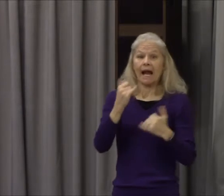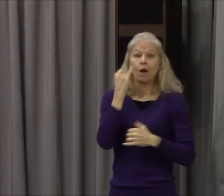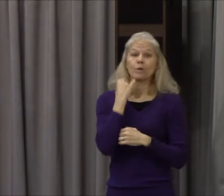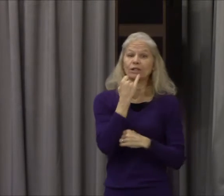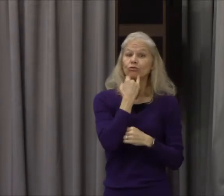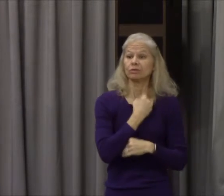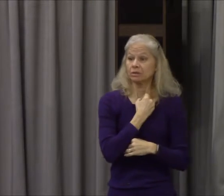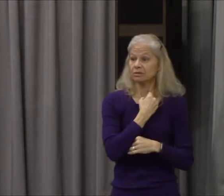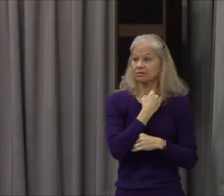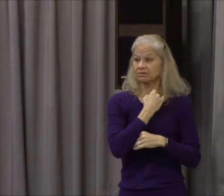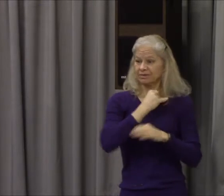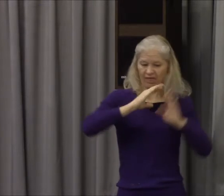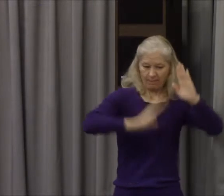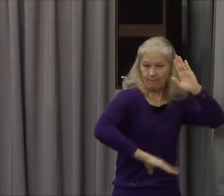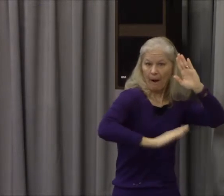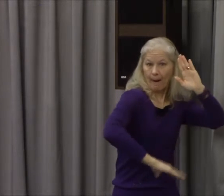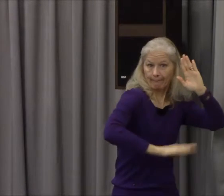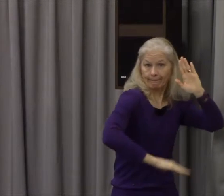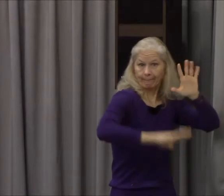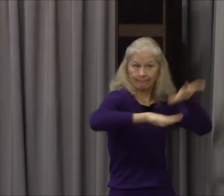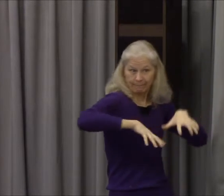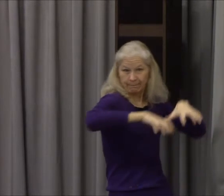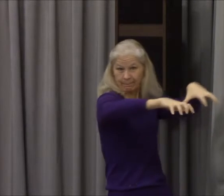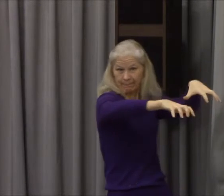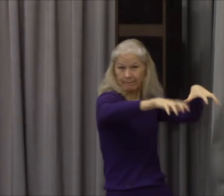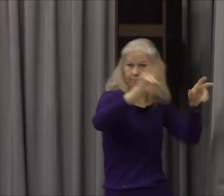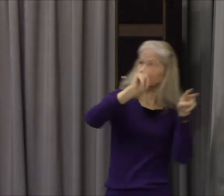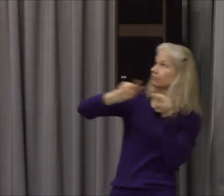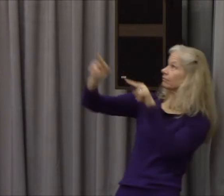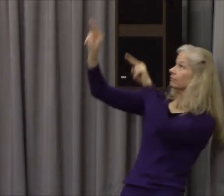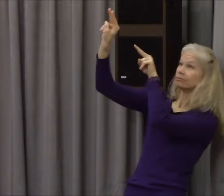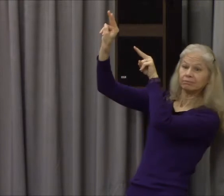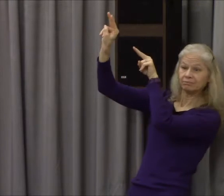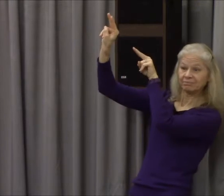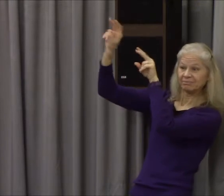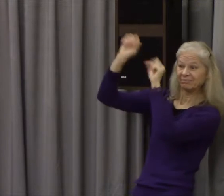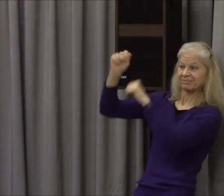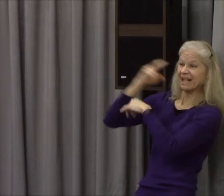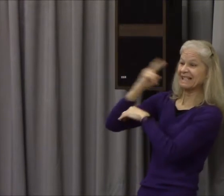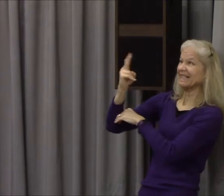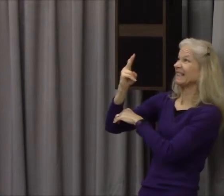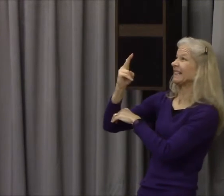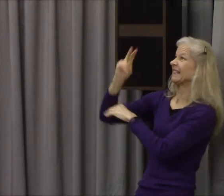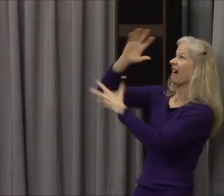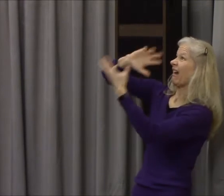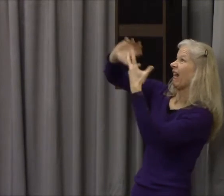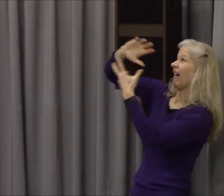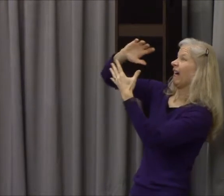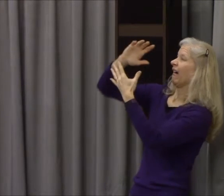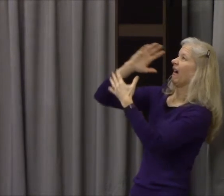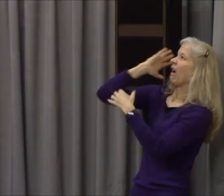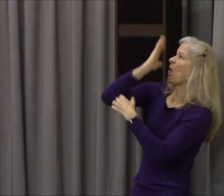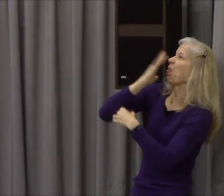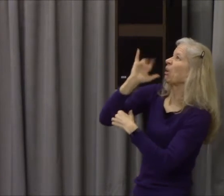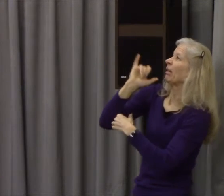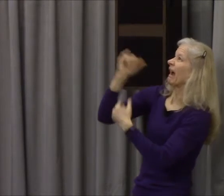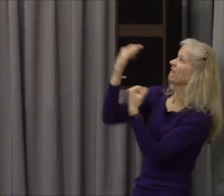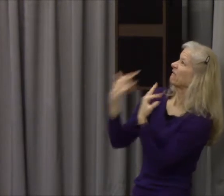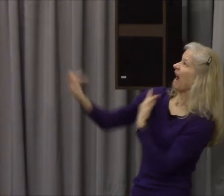Deuteronomy 5 22 these words the Lord spake unto all your assembly that was those 75 six